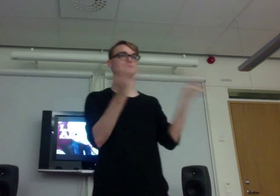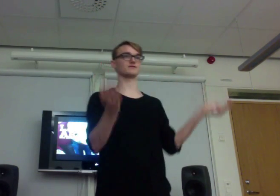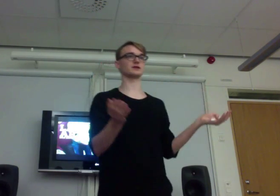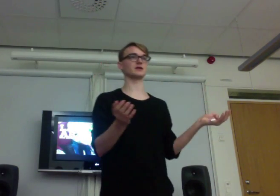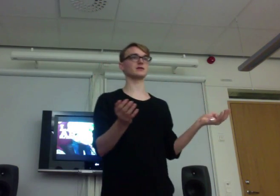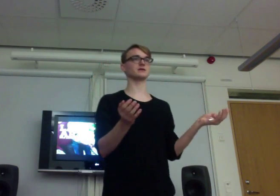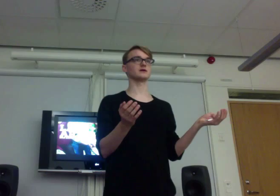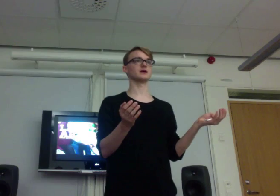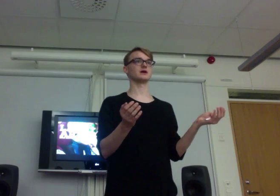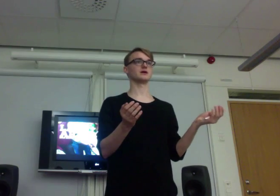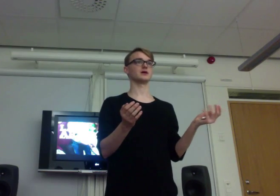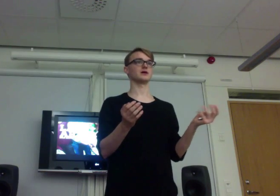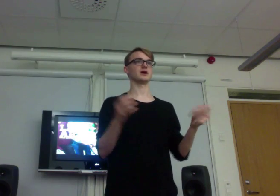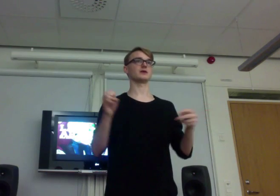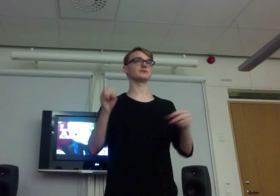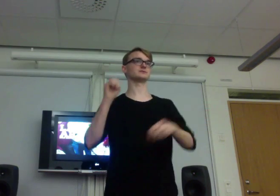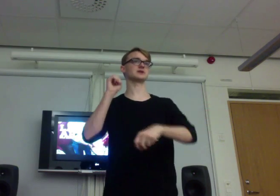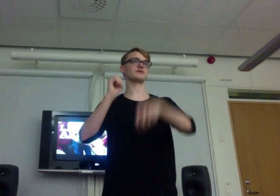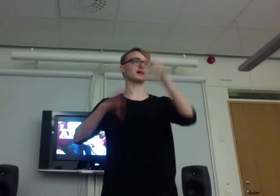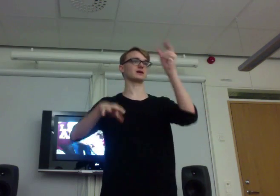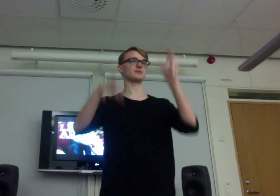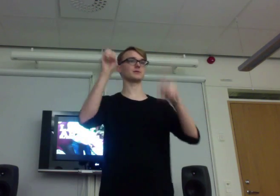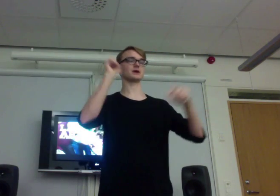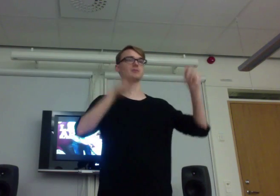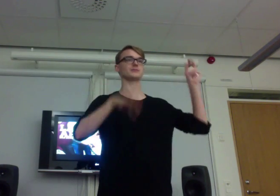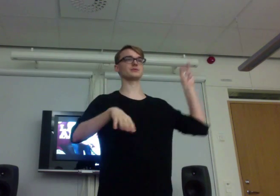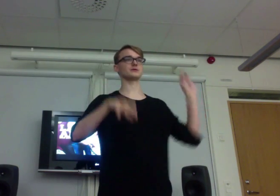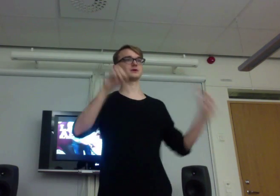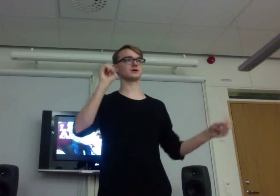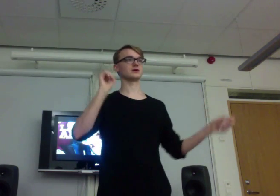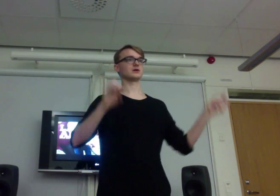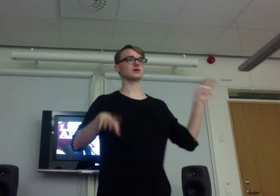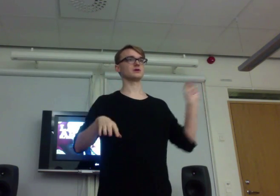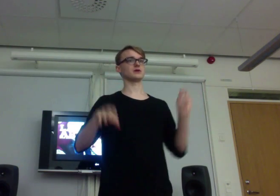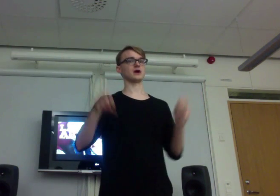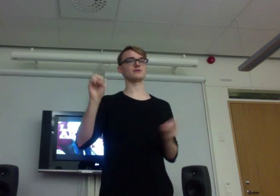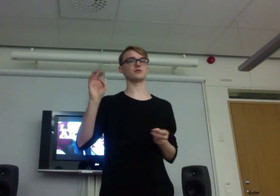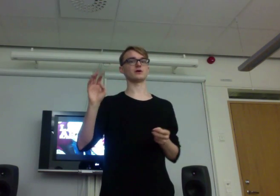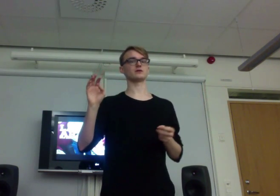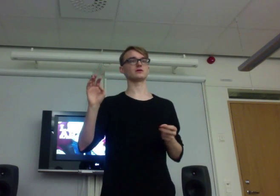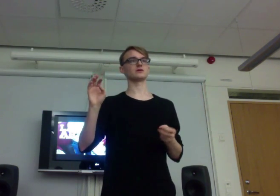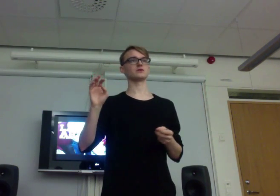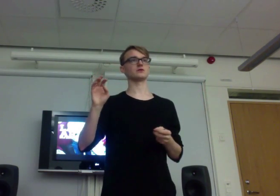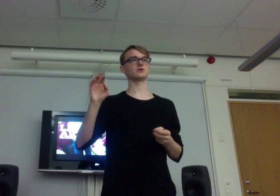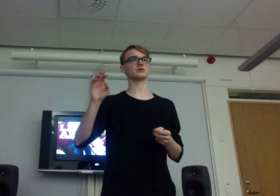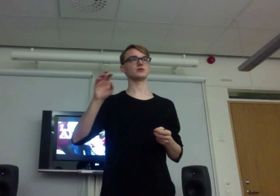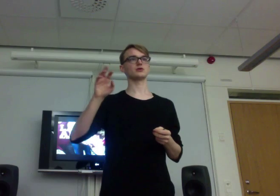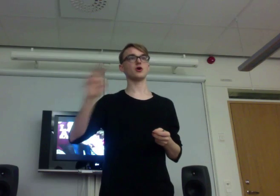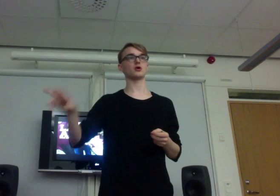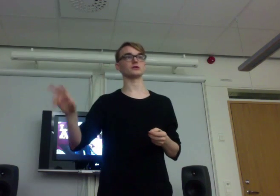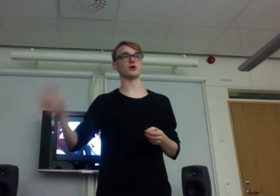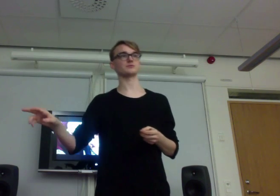in Finland. And stuff, like, popping up everywhere. Called LARPs.